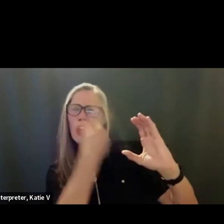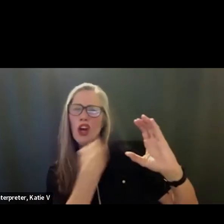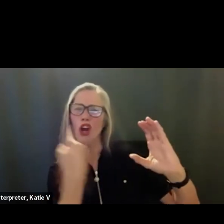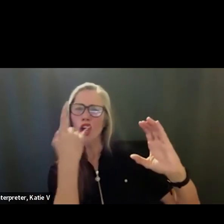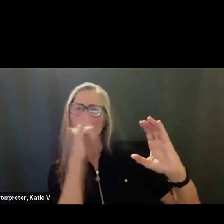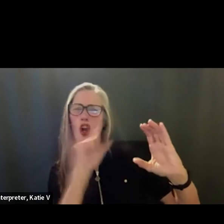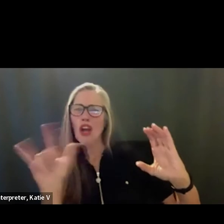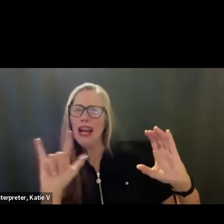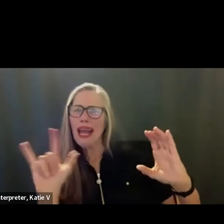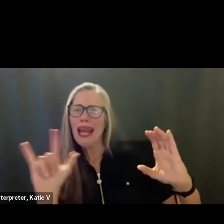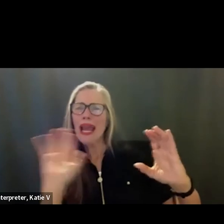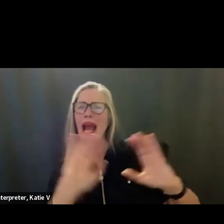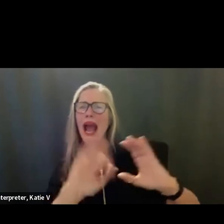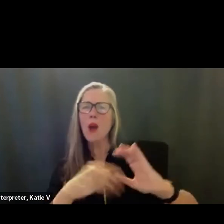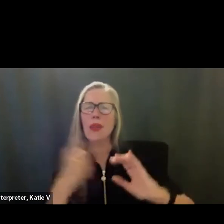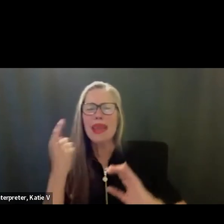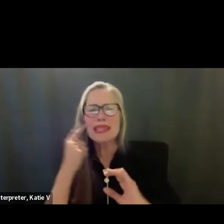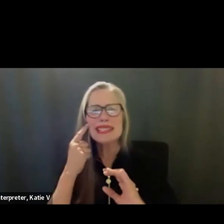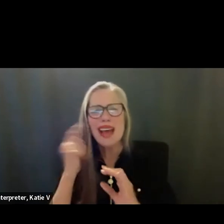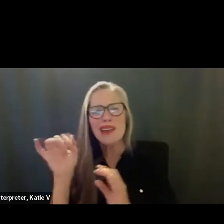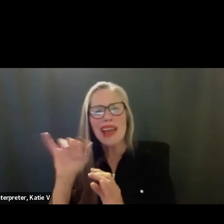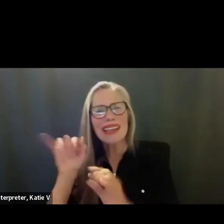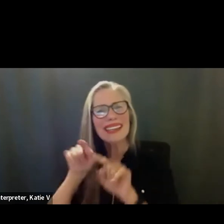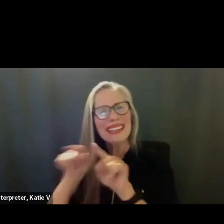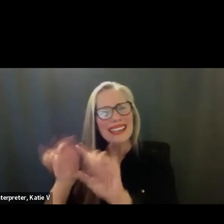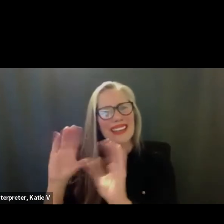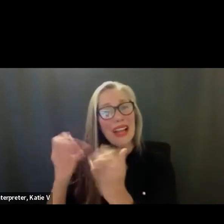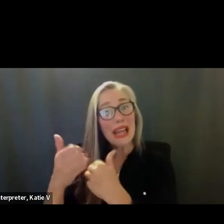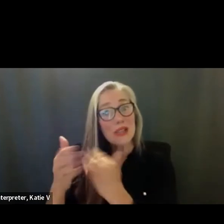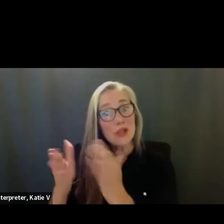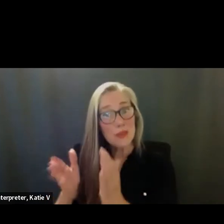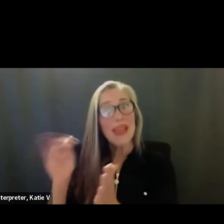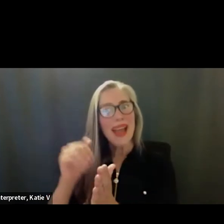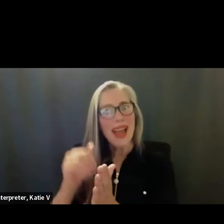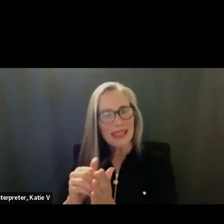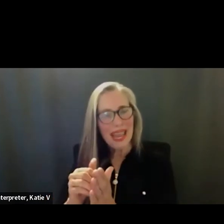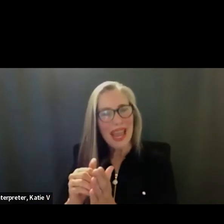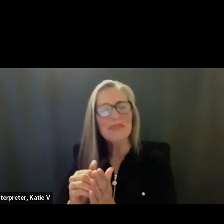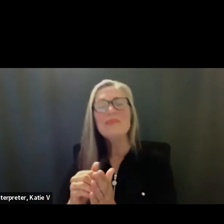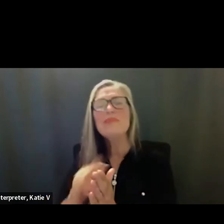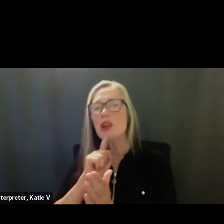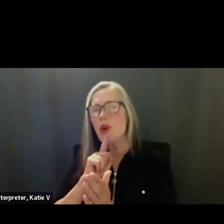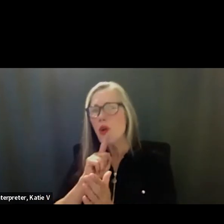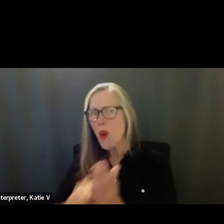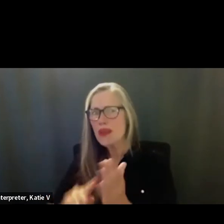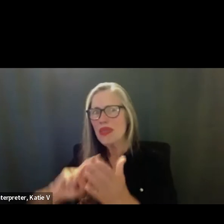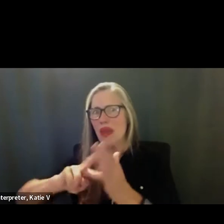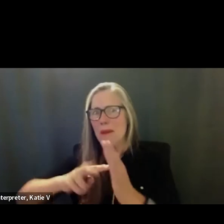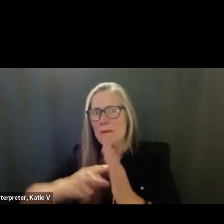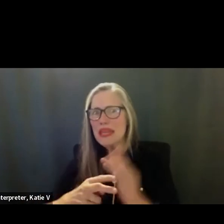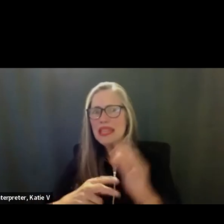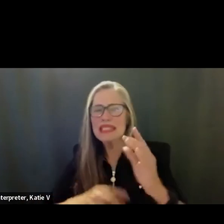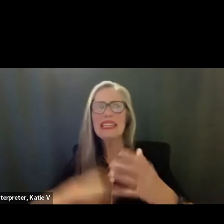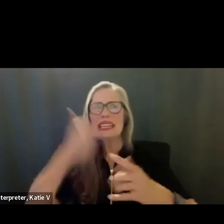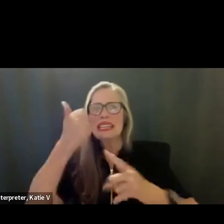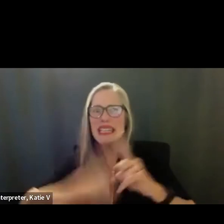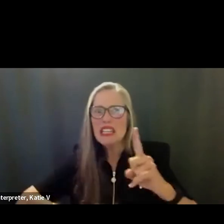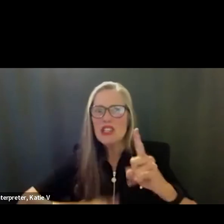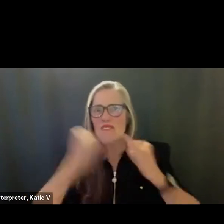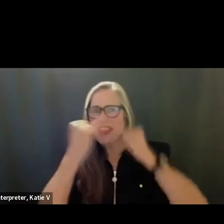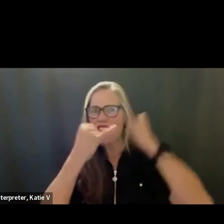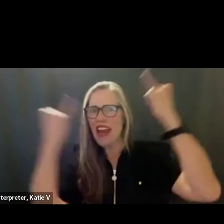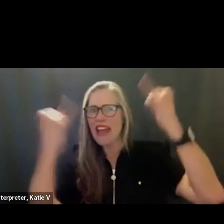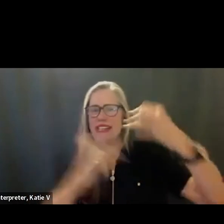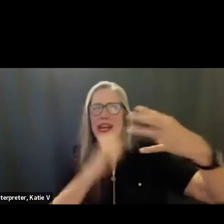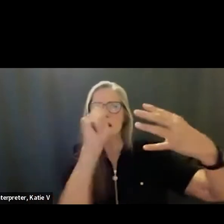will be to continue to understand the four C's and in particular, again, really unpacking what they look like and sound like in the classroom, but also in